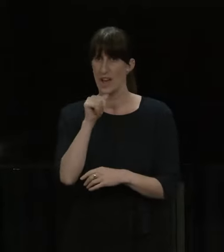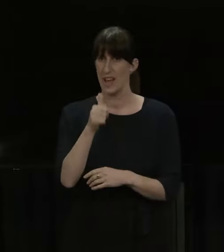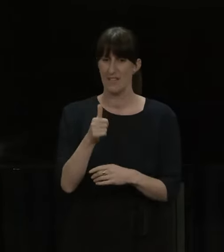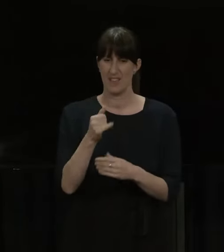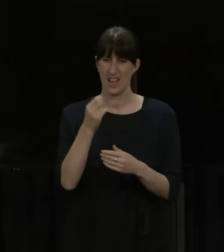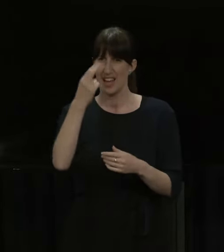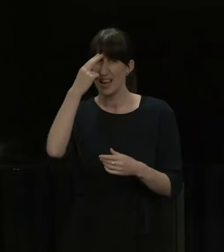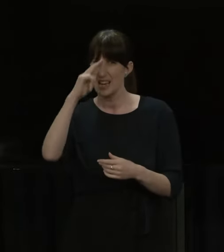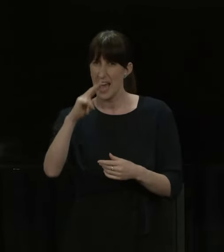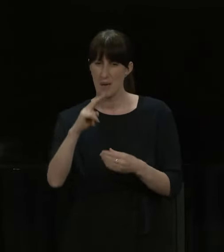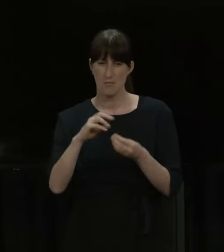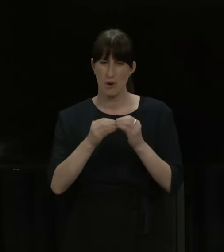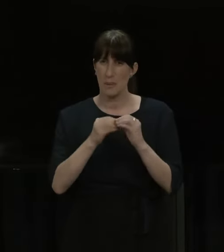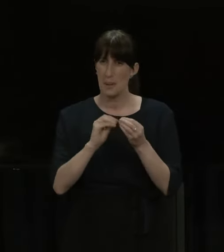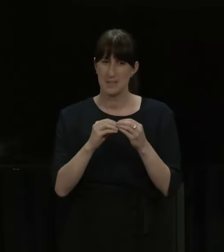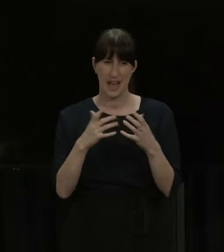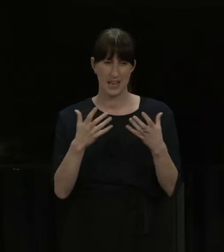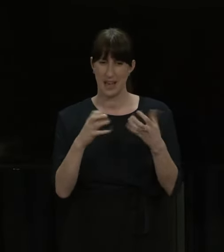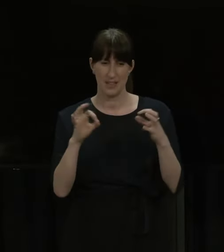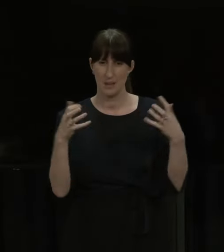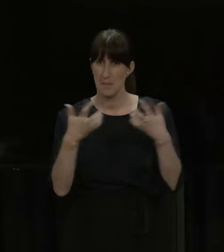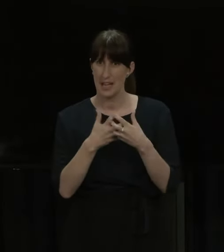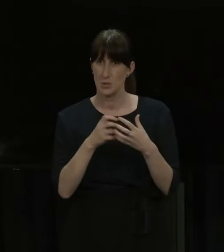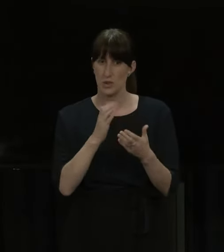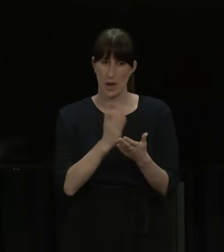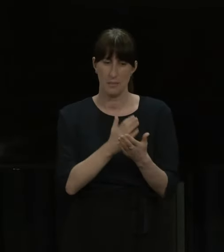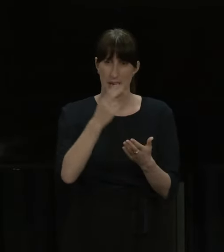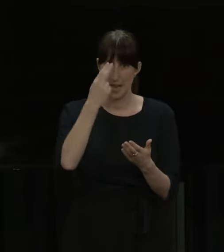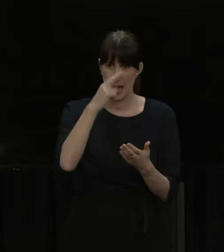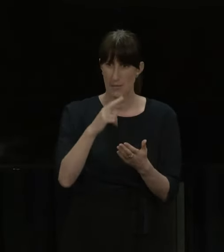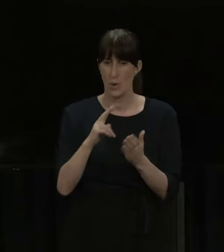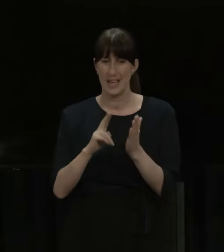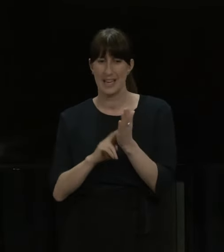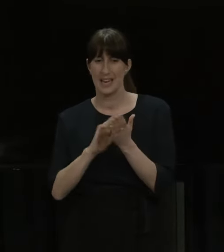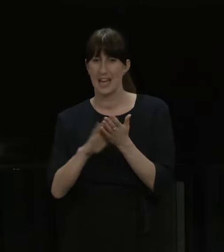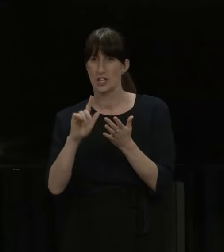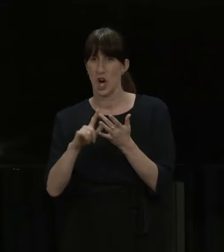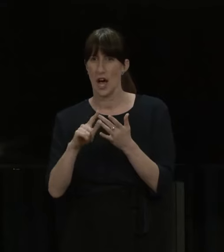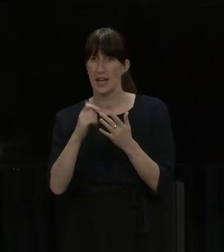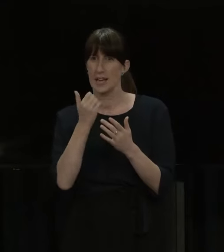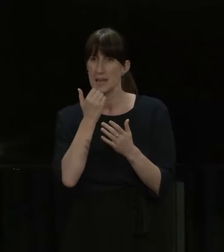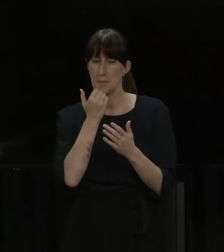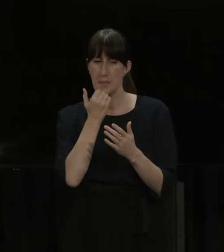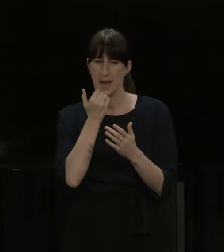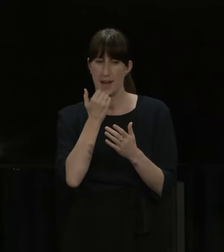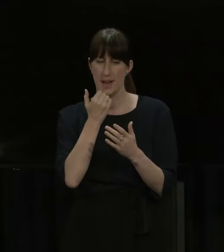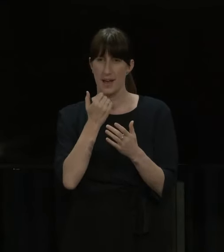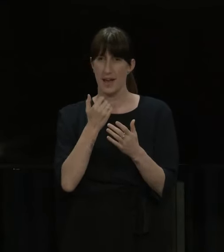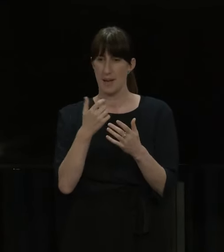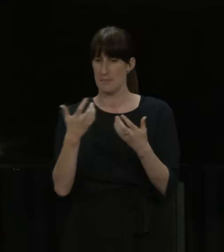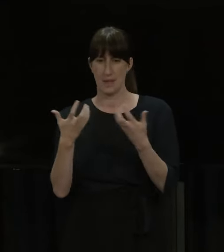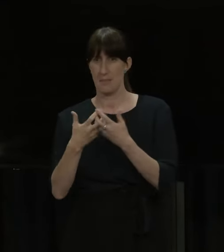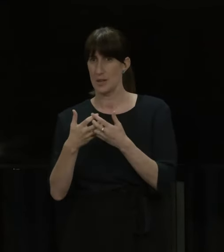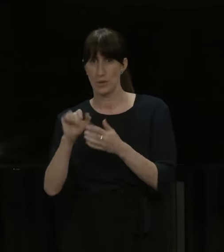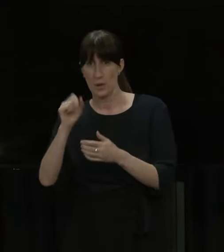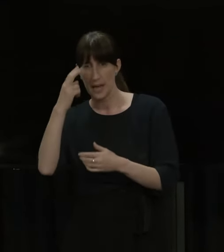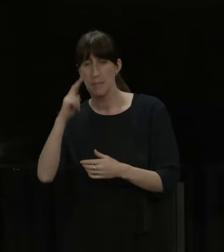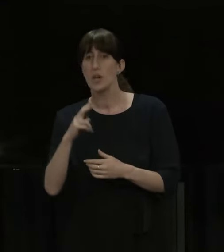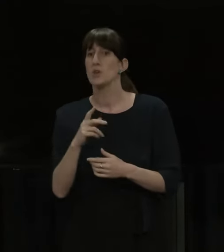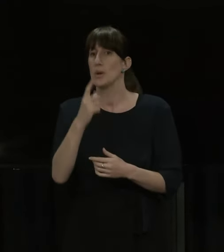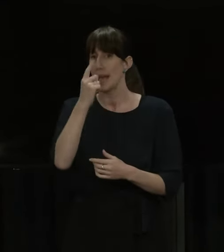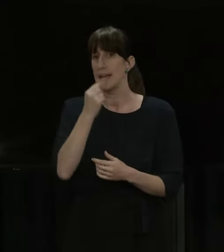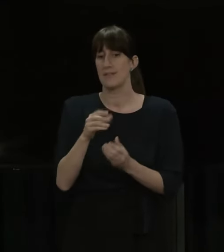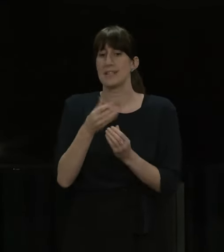around 80,000 queries that relate to NHI or names or so on, they are issued with a temporary pass that they can use in the meantime